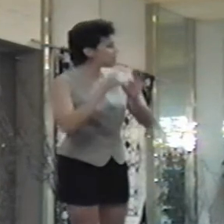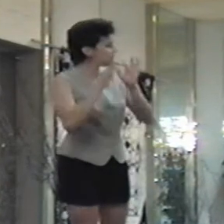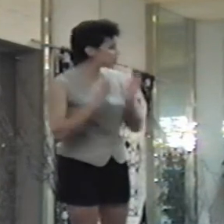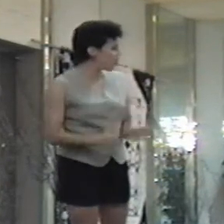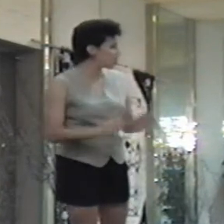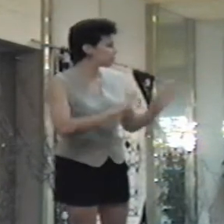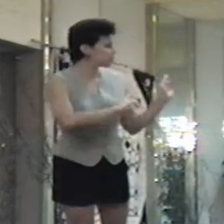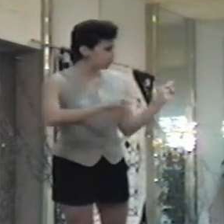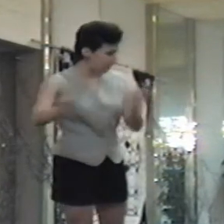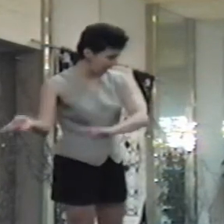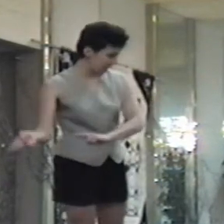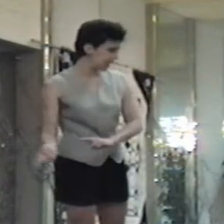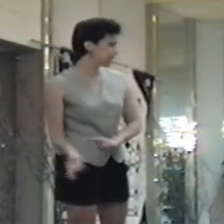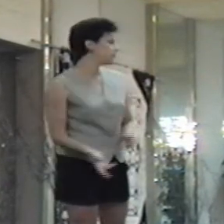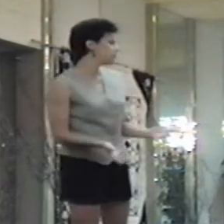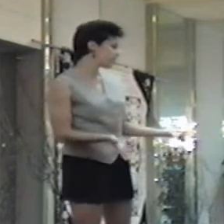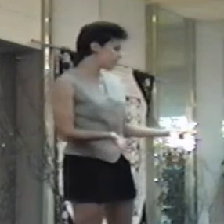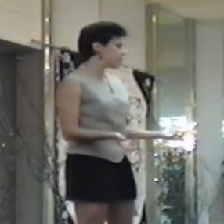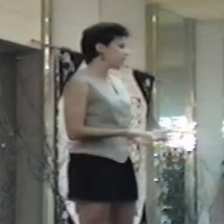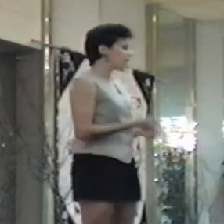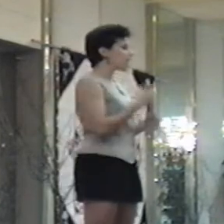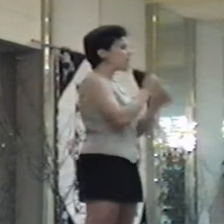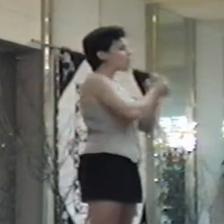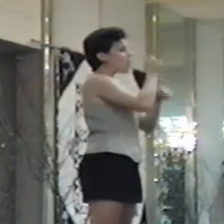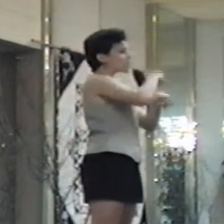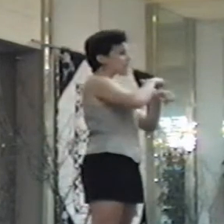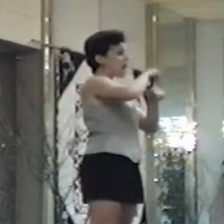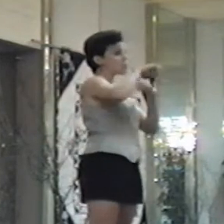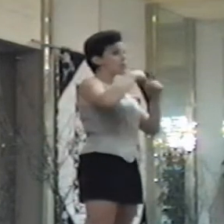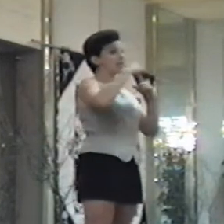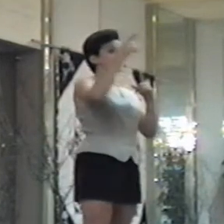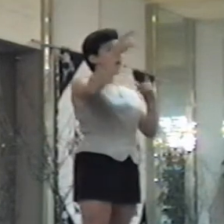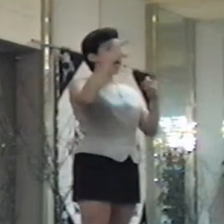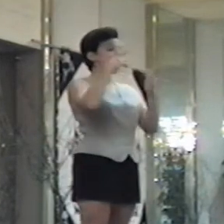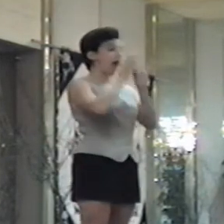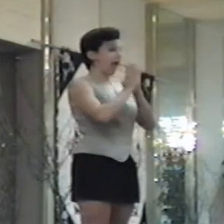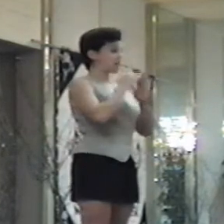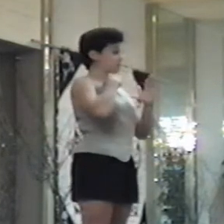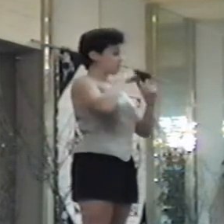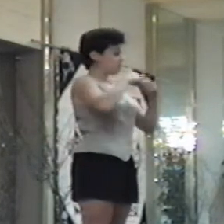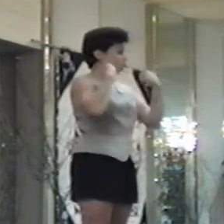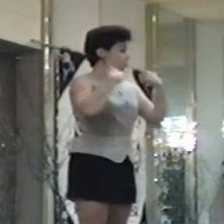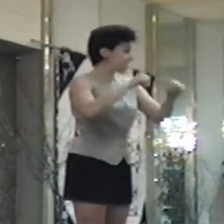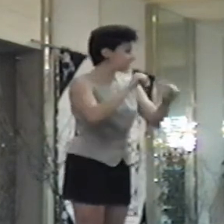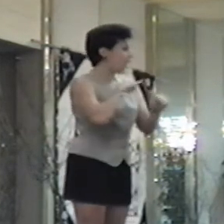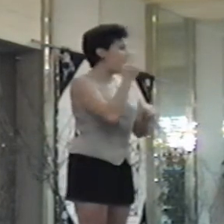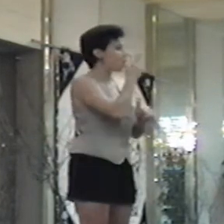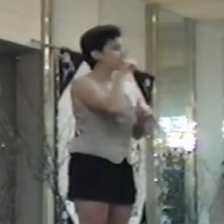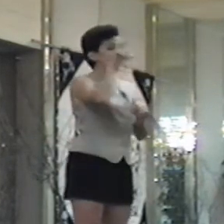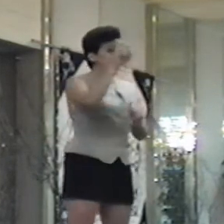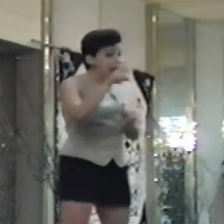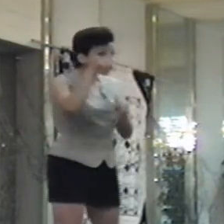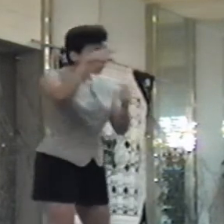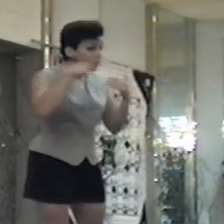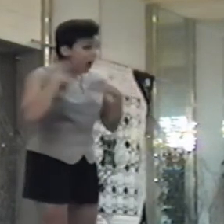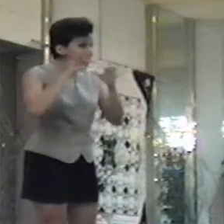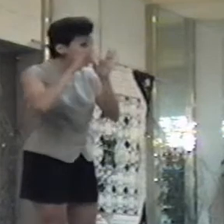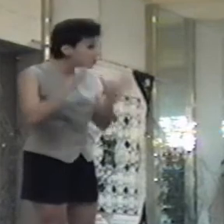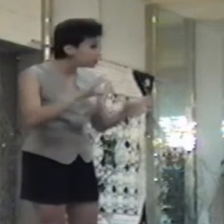then I must hire an interpreter who is ready to go. Most of the time, when they ask me to audition, I always ask them, do you